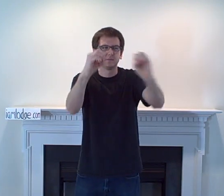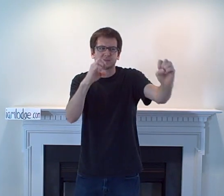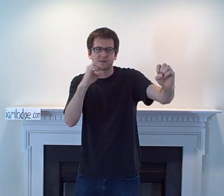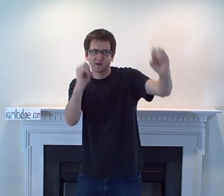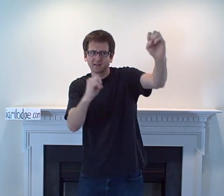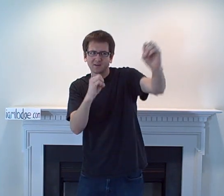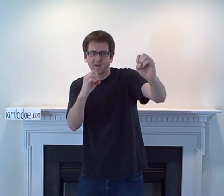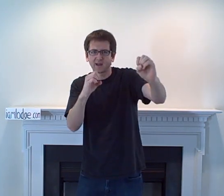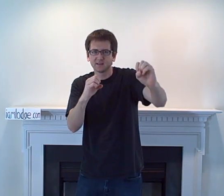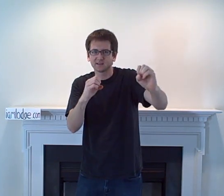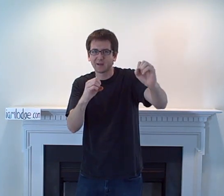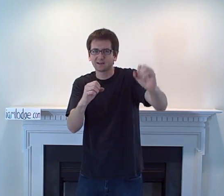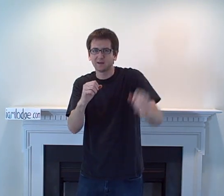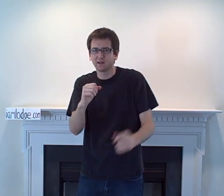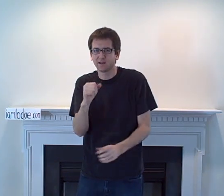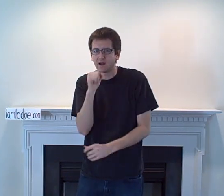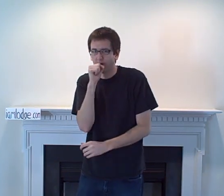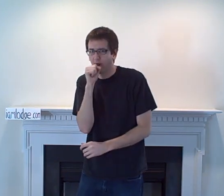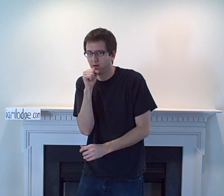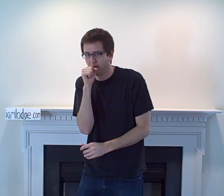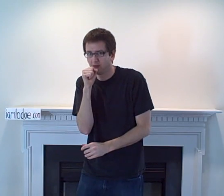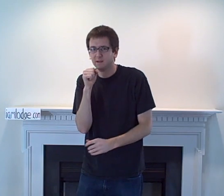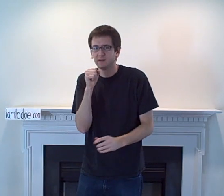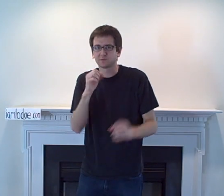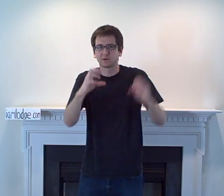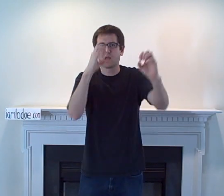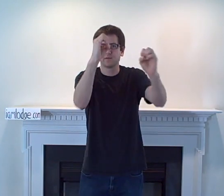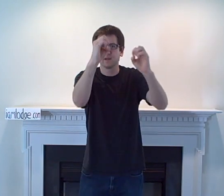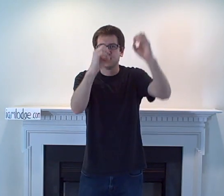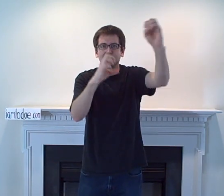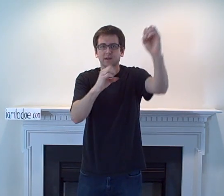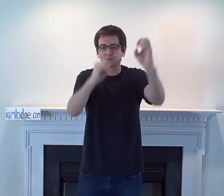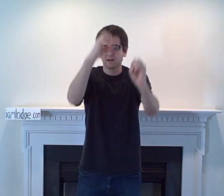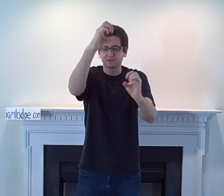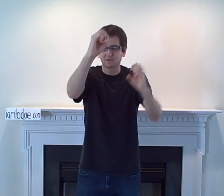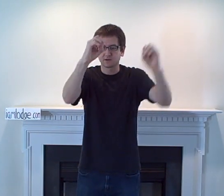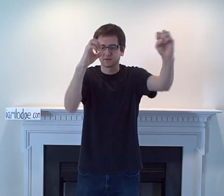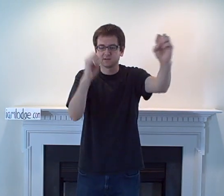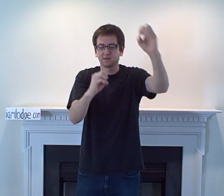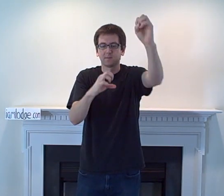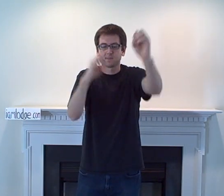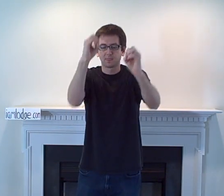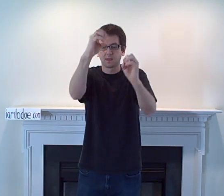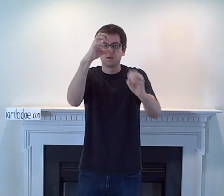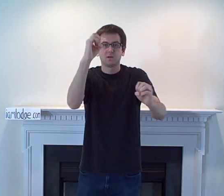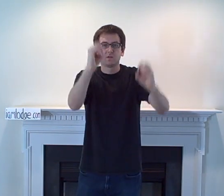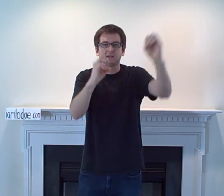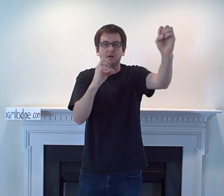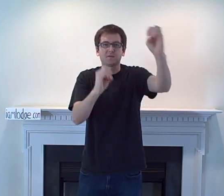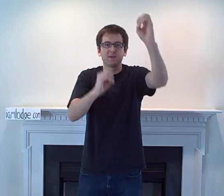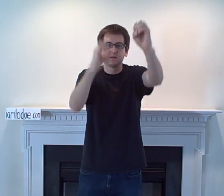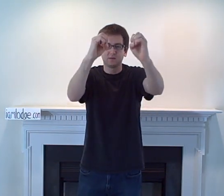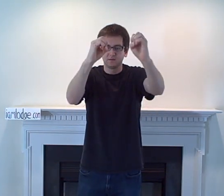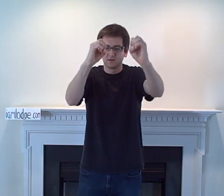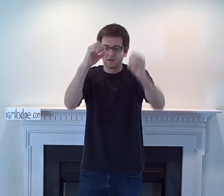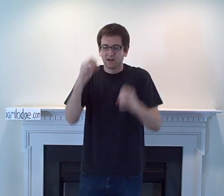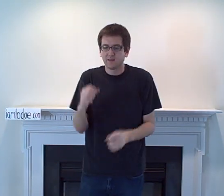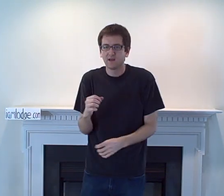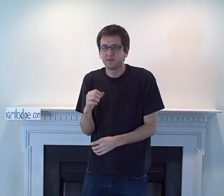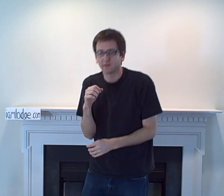So they're identifying us as bacteria now because we're coughing, little round structures that don't feel, and then they're